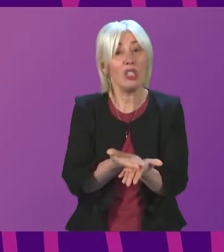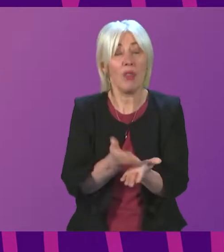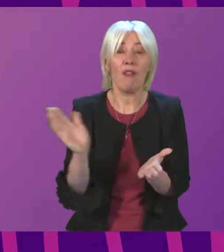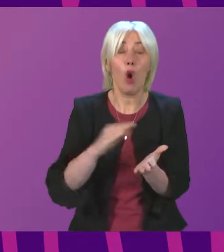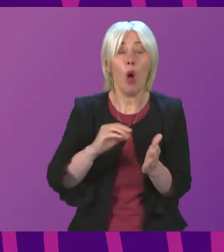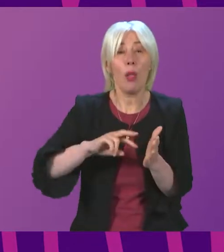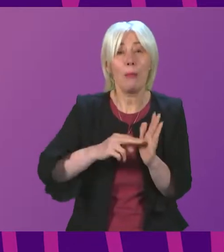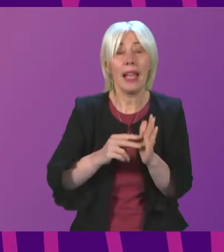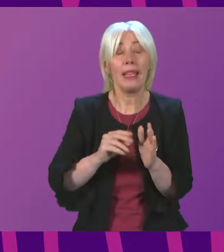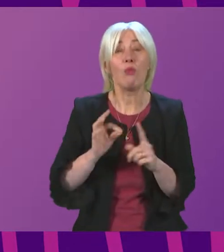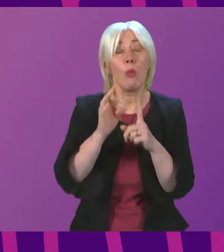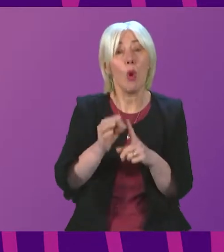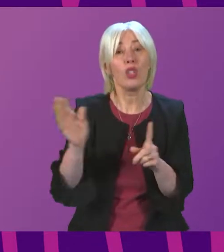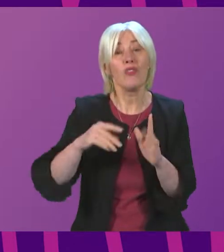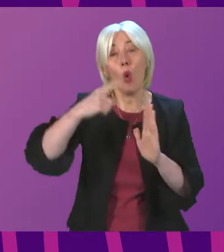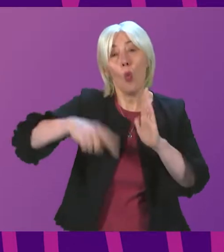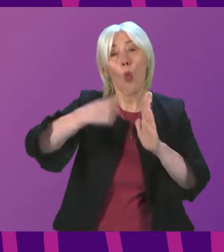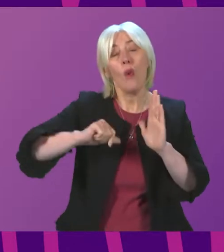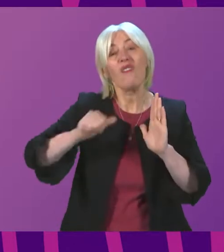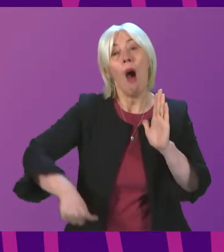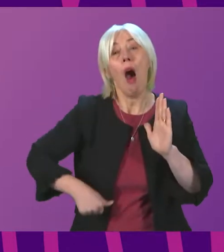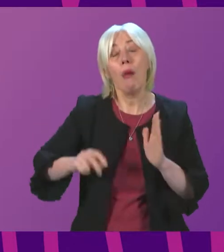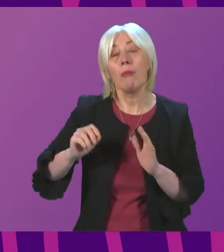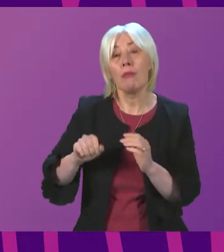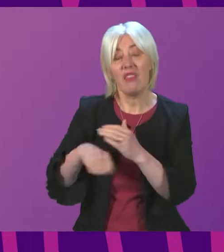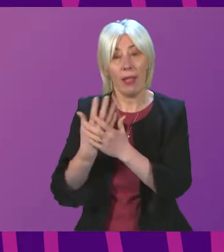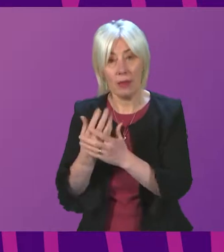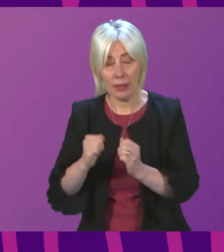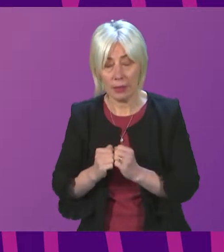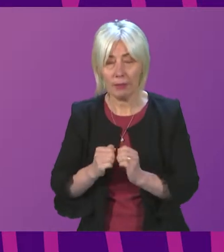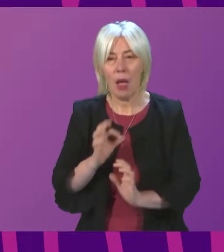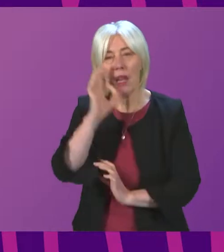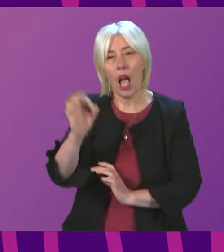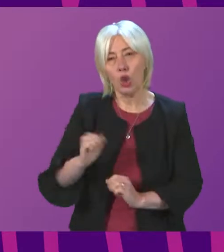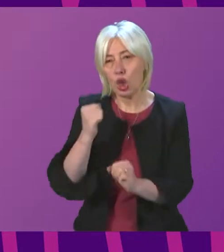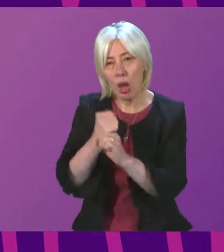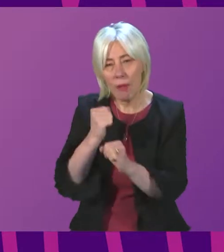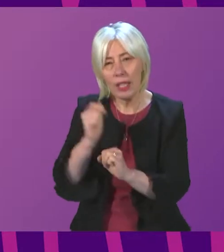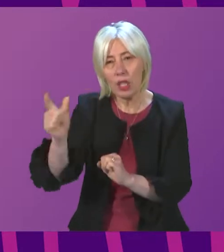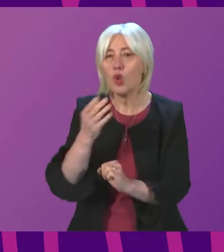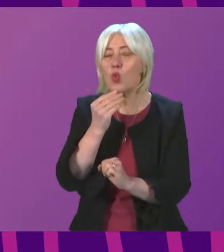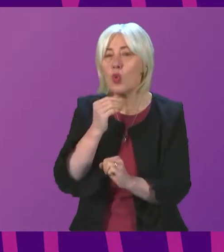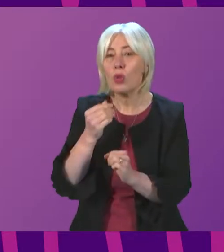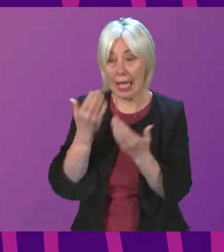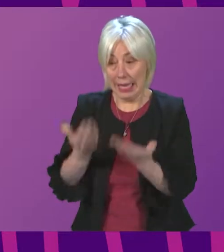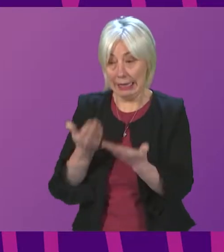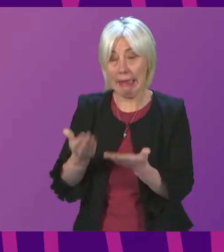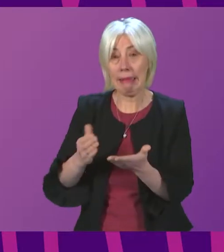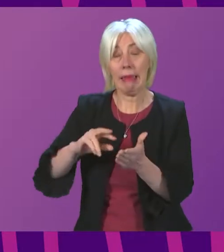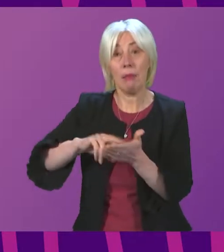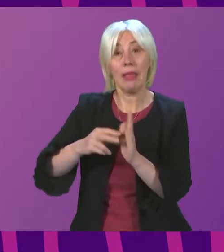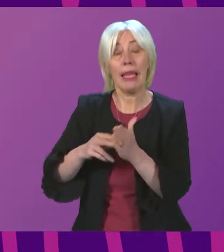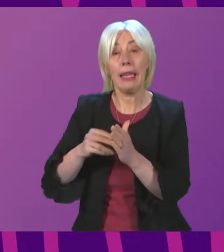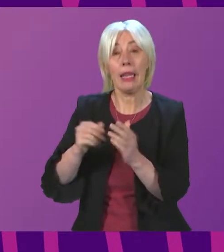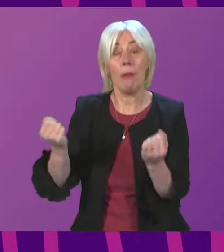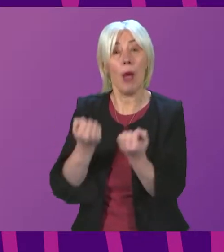planning proposals for wind farm development the committee wrote the scottish government asking whether the scottish government could use existing planning powers to provide incentives